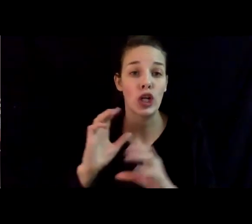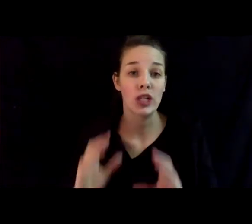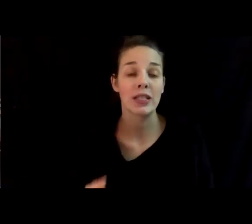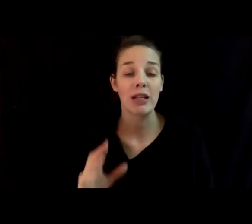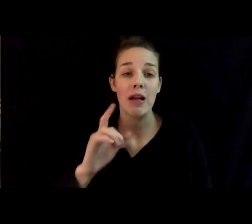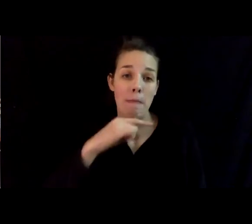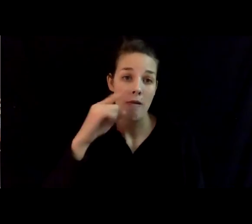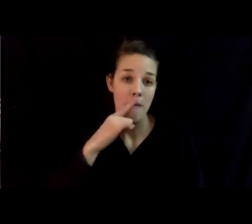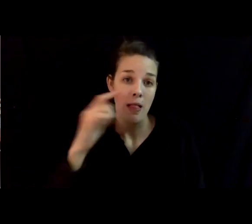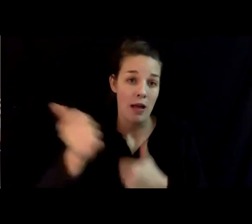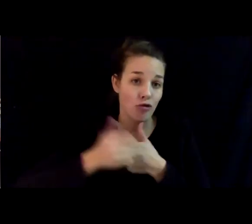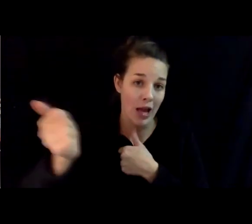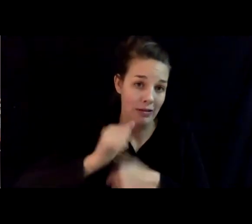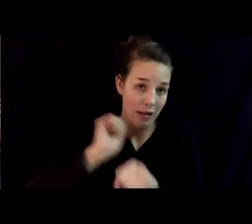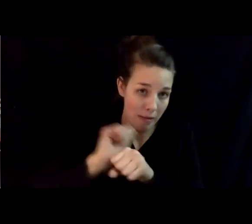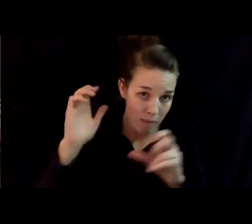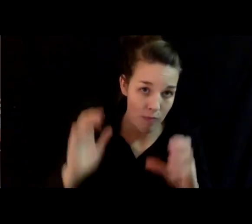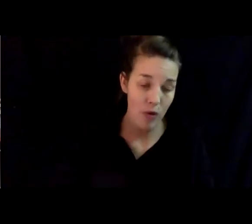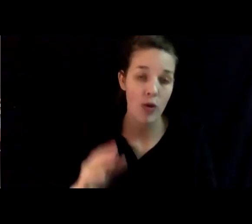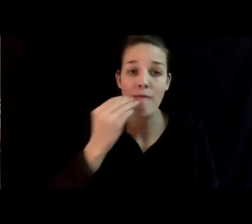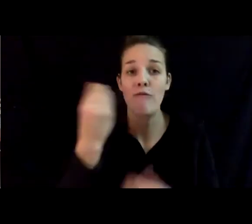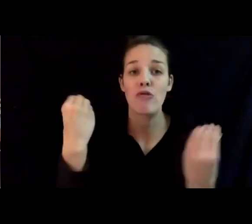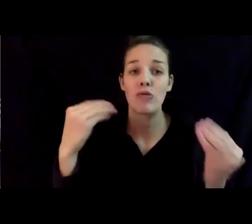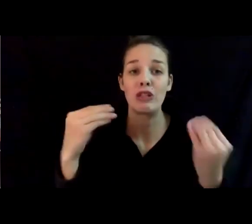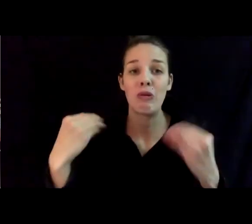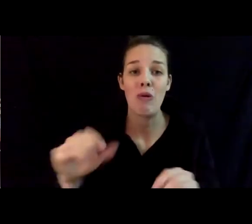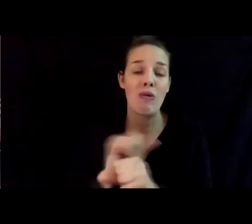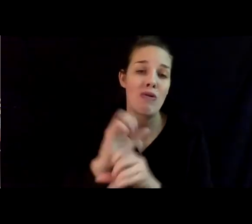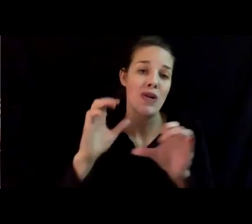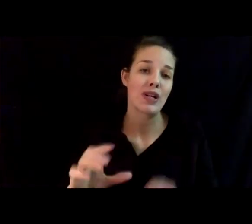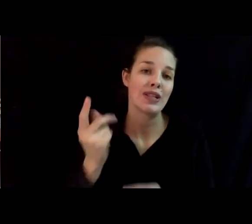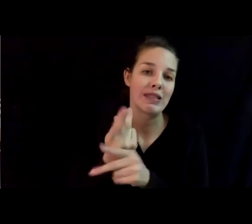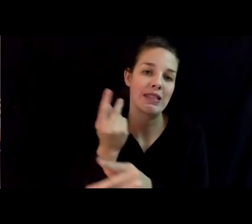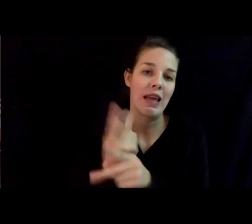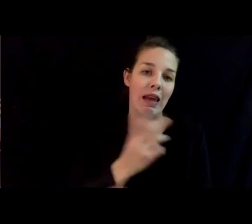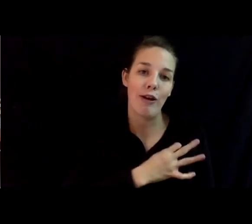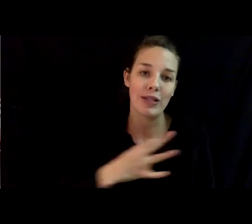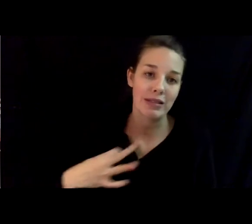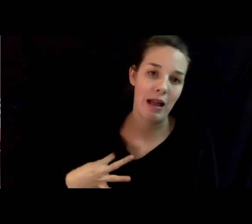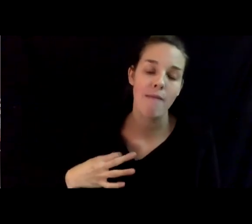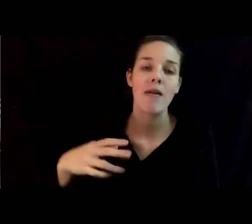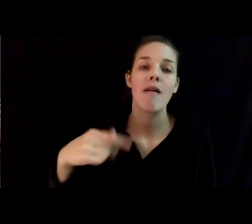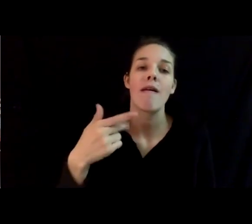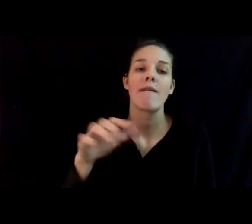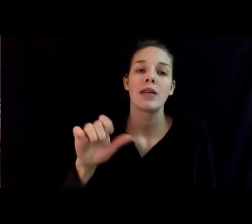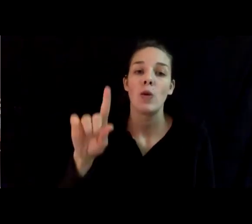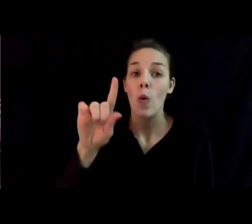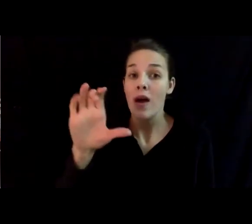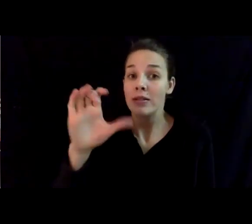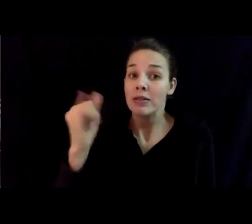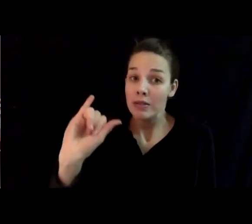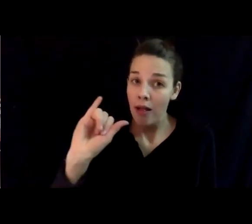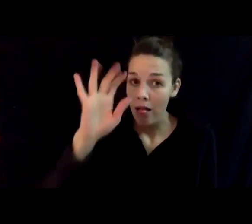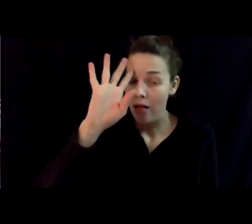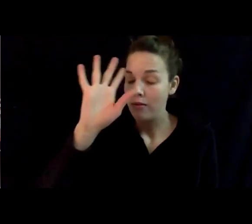public transit employees, grocery store workers, and daycare staff. Phase 1C is still yet to be